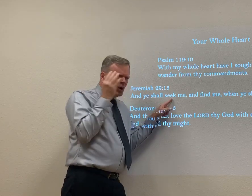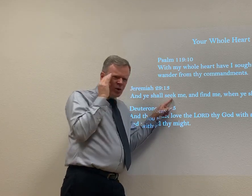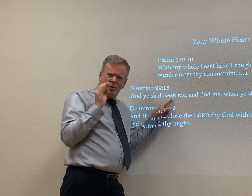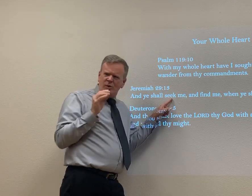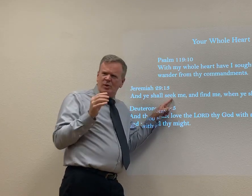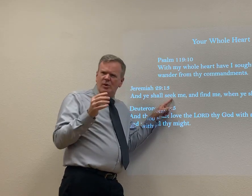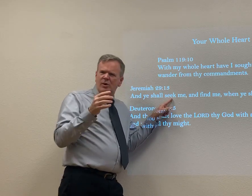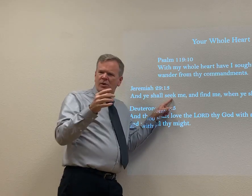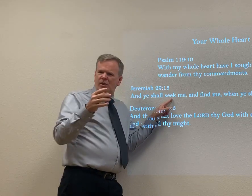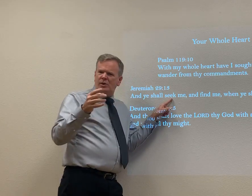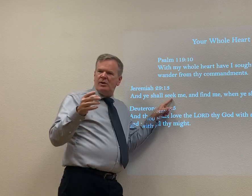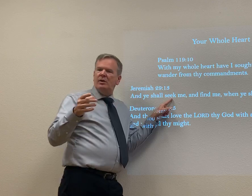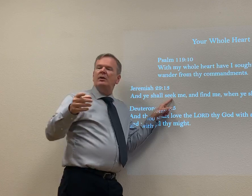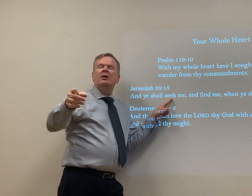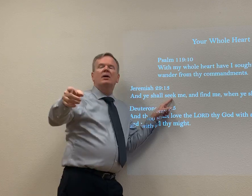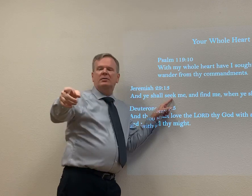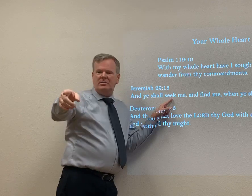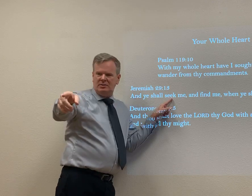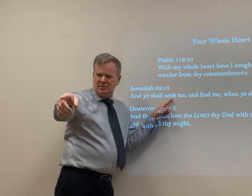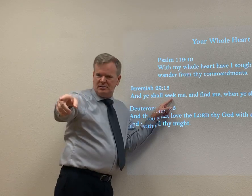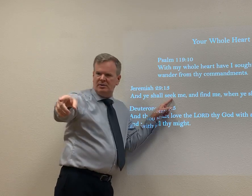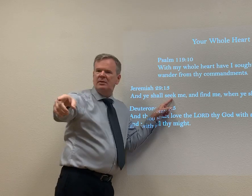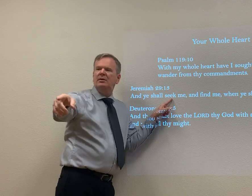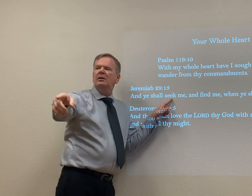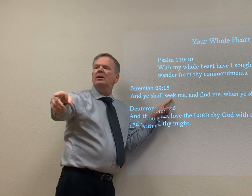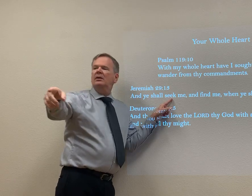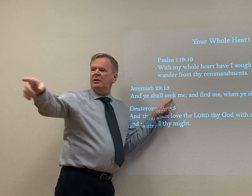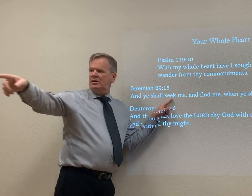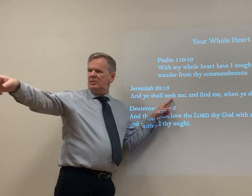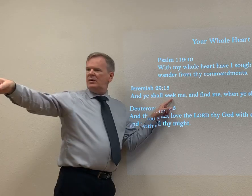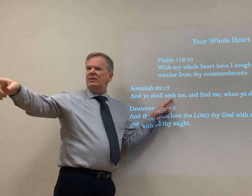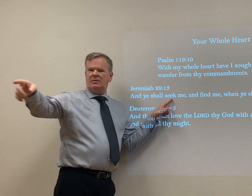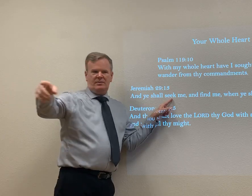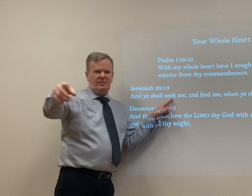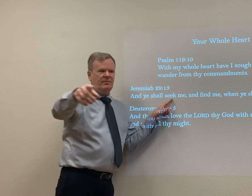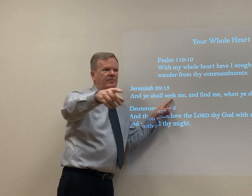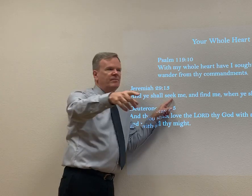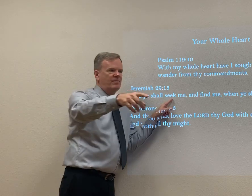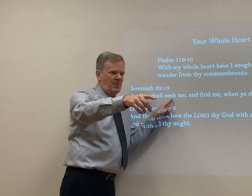Deuteronomy 6 and 4. Do some of you know what that is? Yeah? Yeah? Deuteronomy